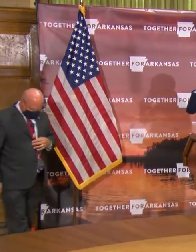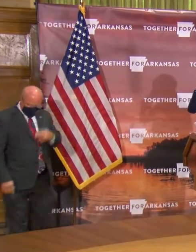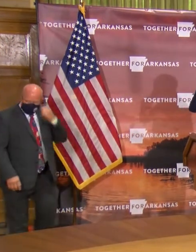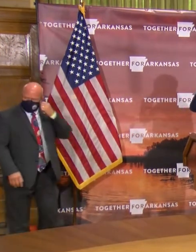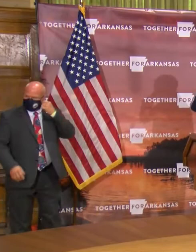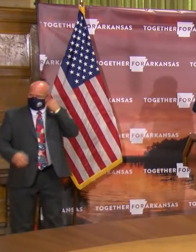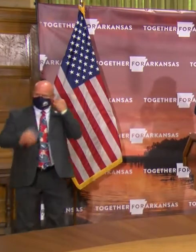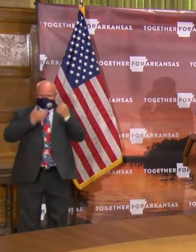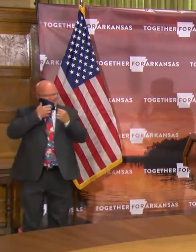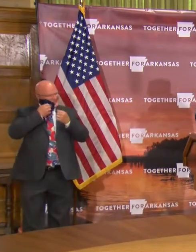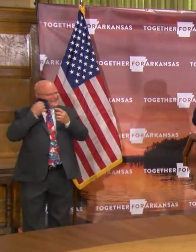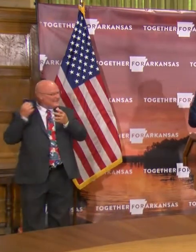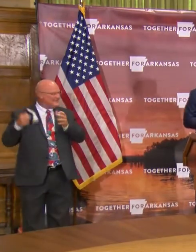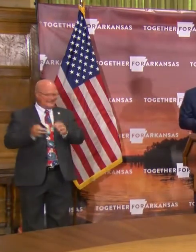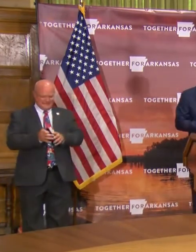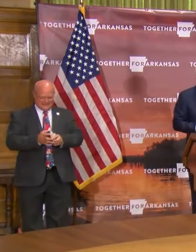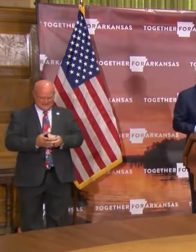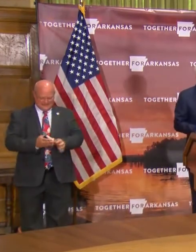Good to see you.